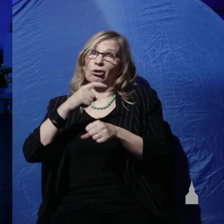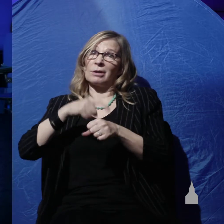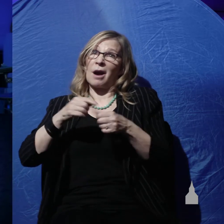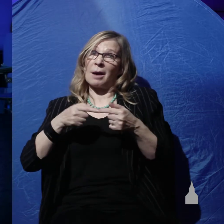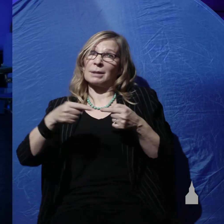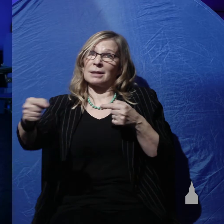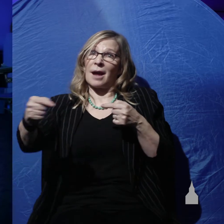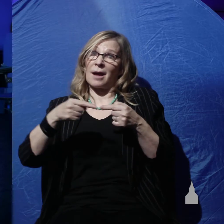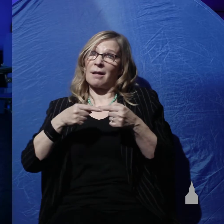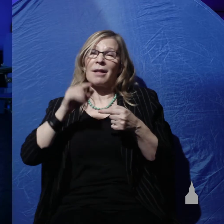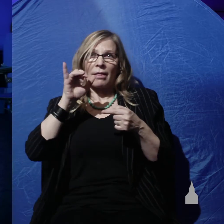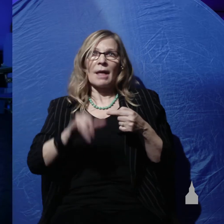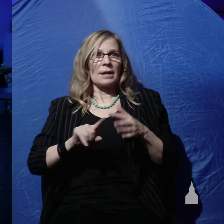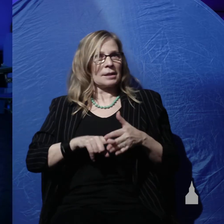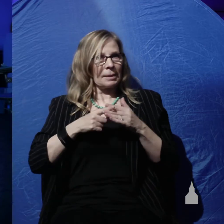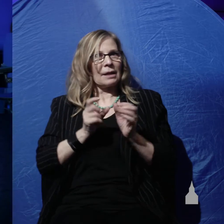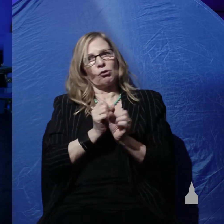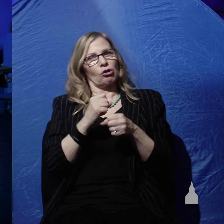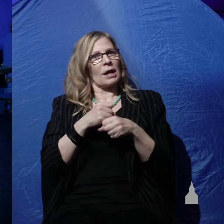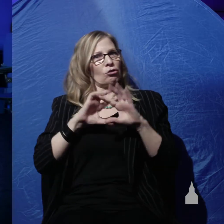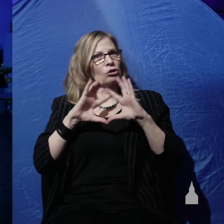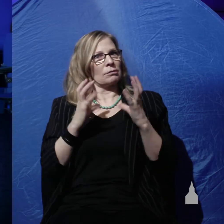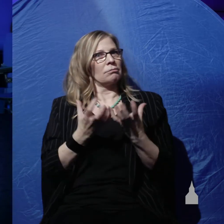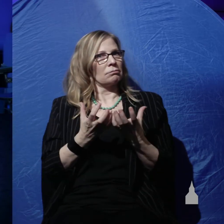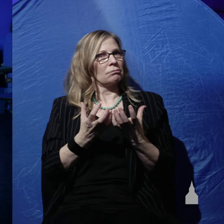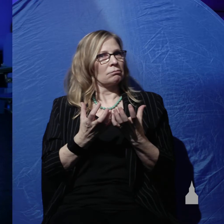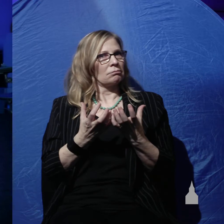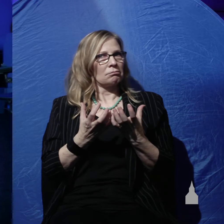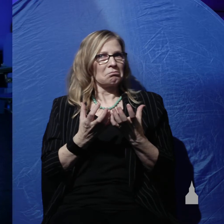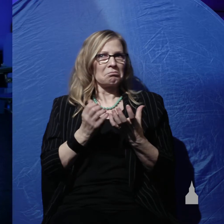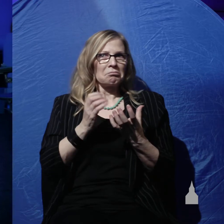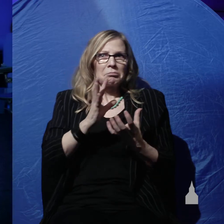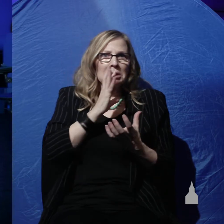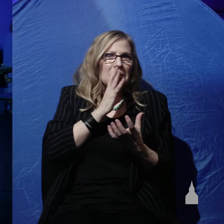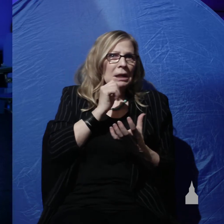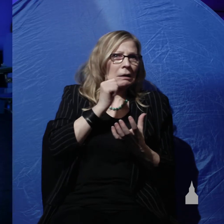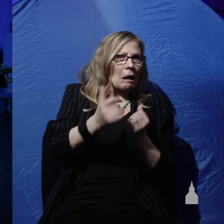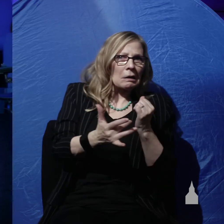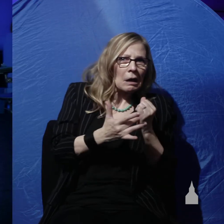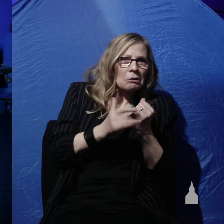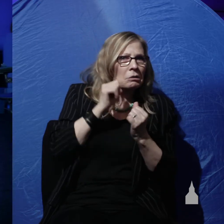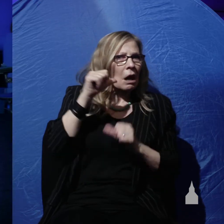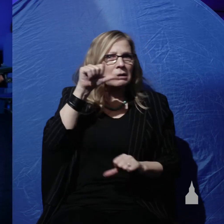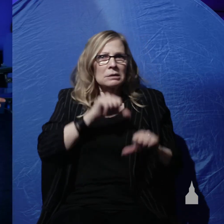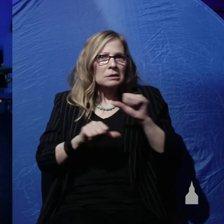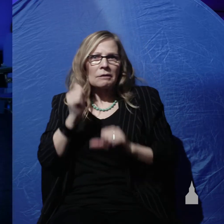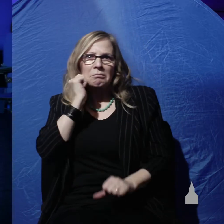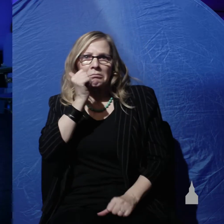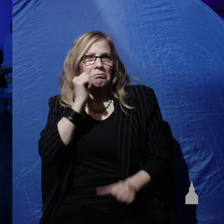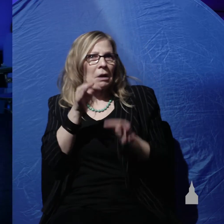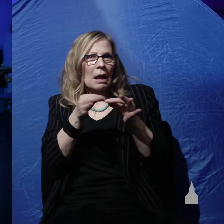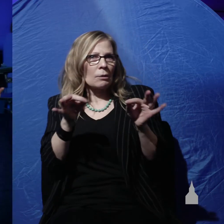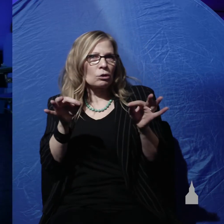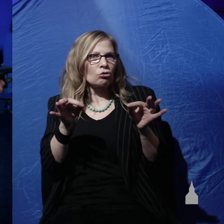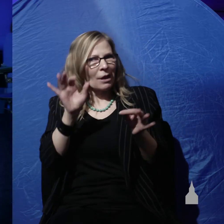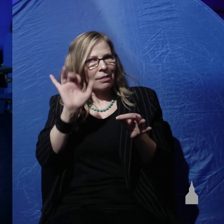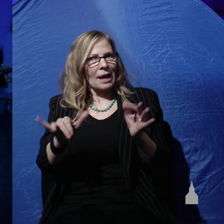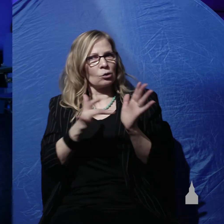beginning of creation, speaking in non-technical, non-scientific, everyday language, which is what Jesus was